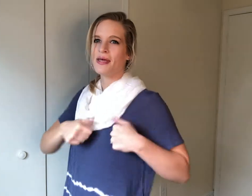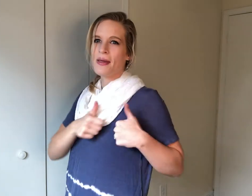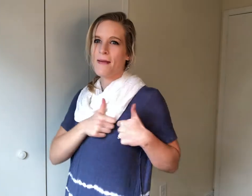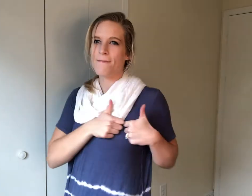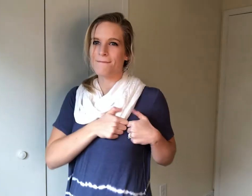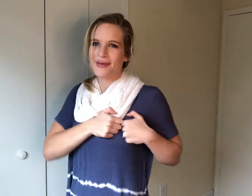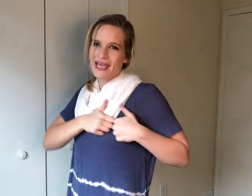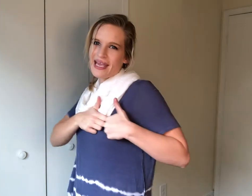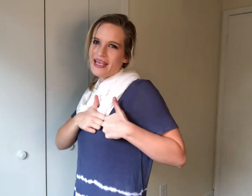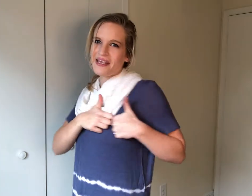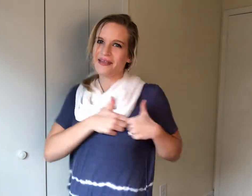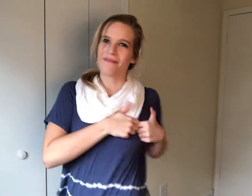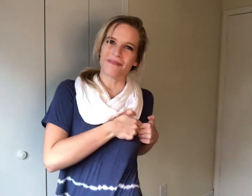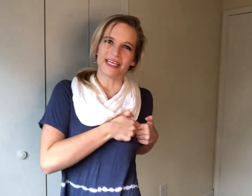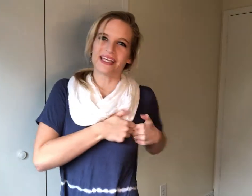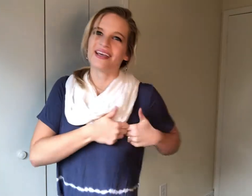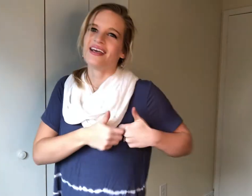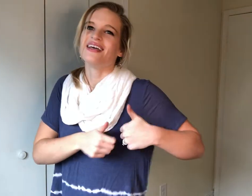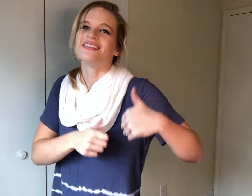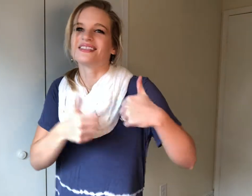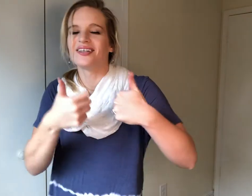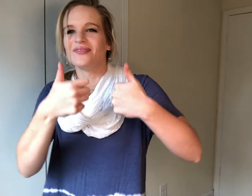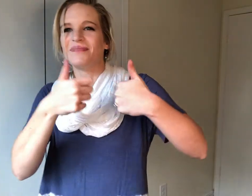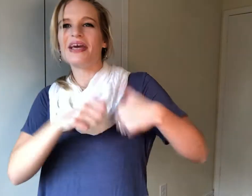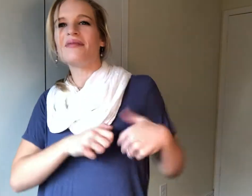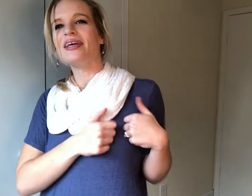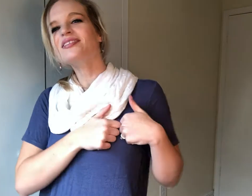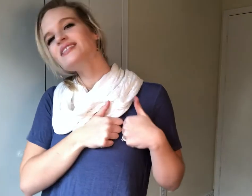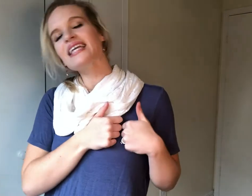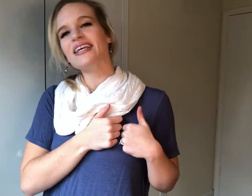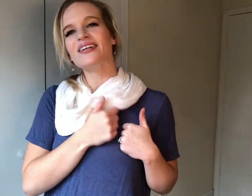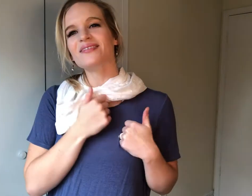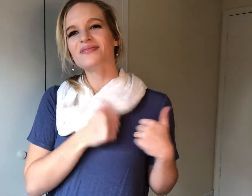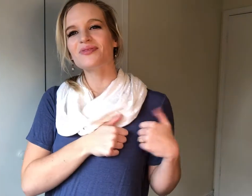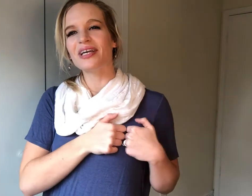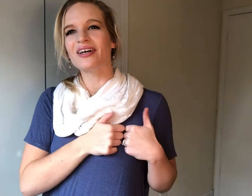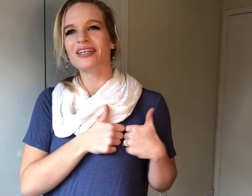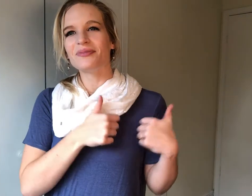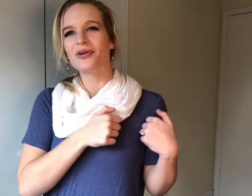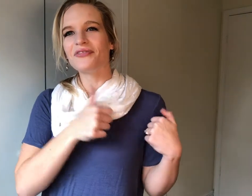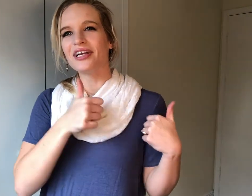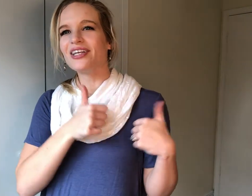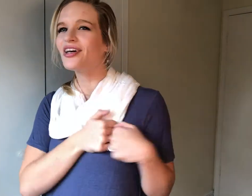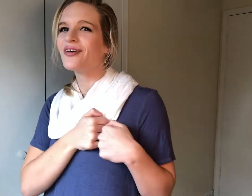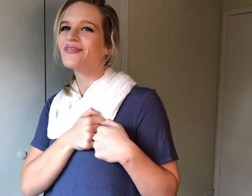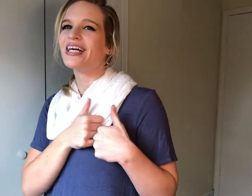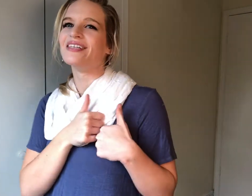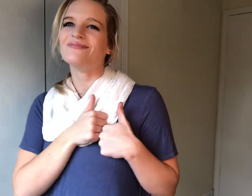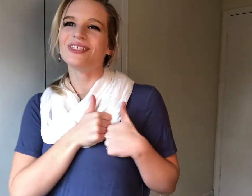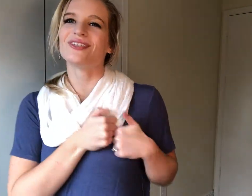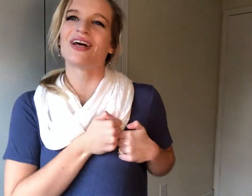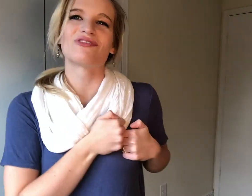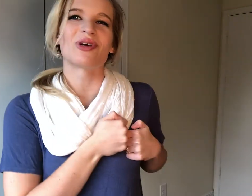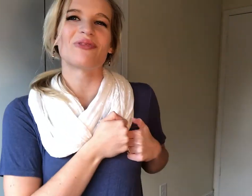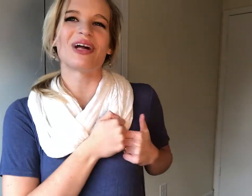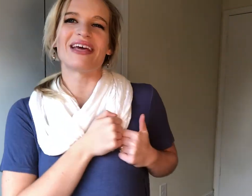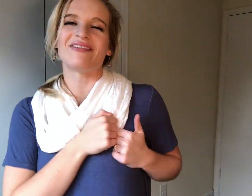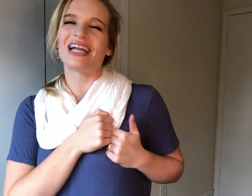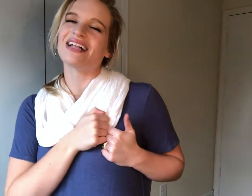cold baby so baby it's like your sweetheart your boyfriend your girlfriend your loved one whatever not